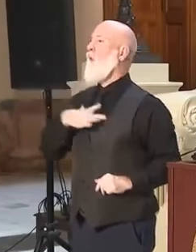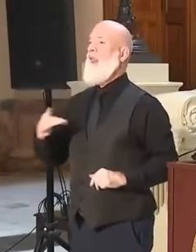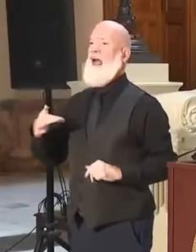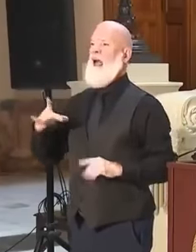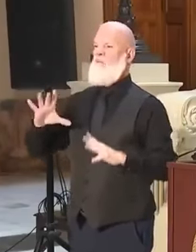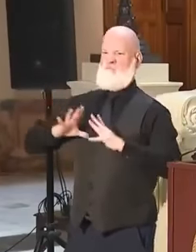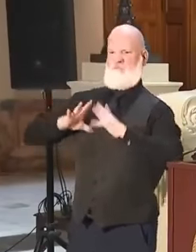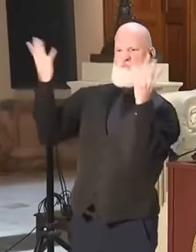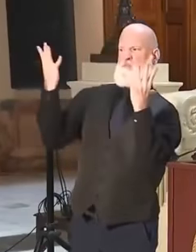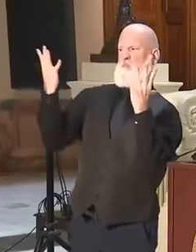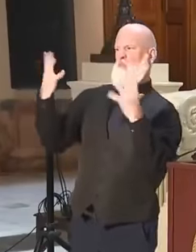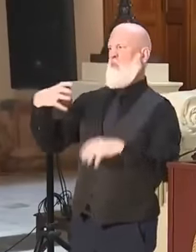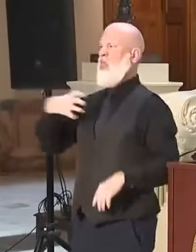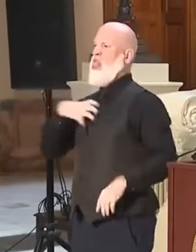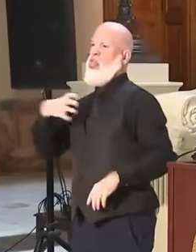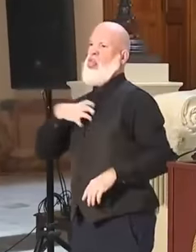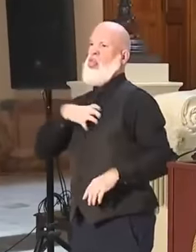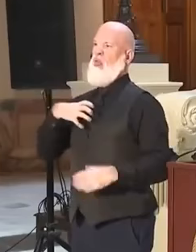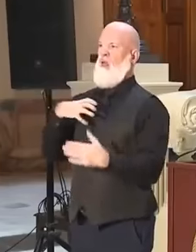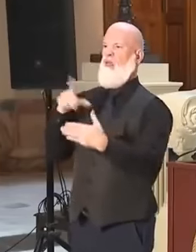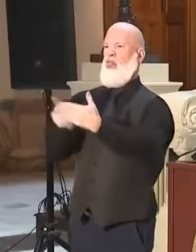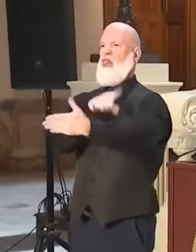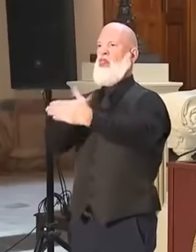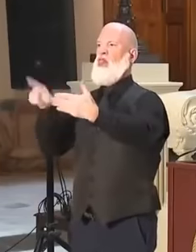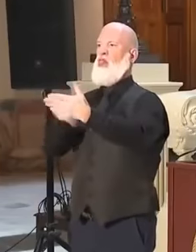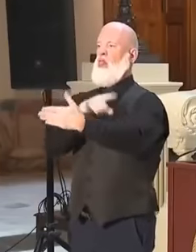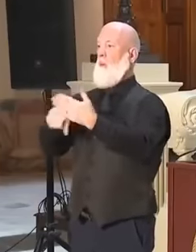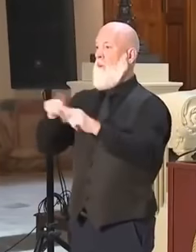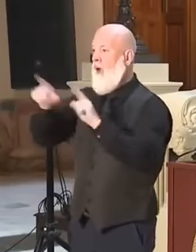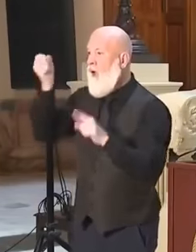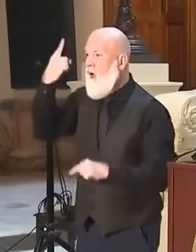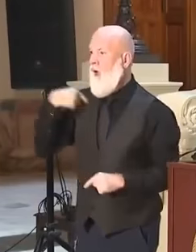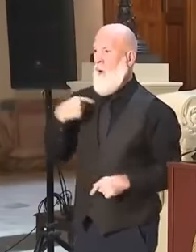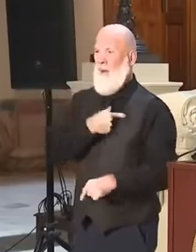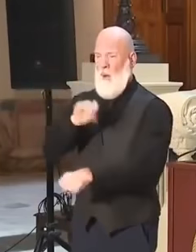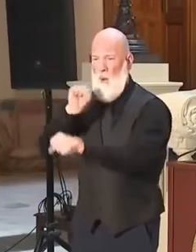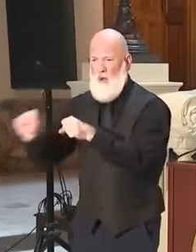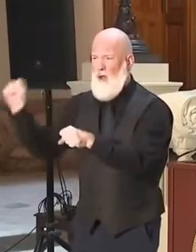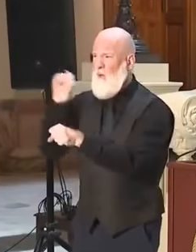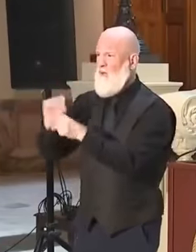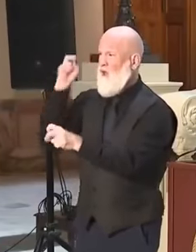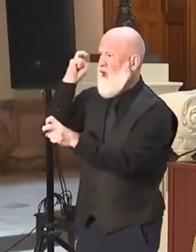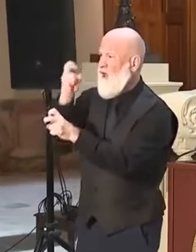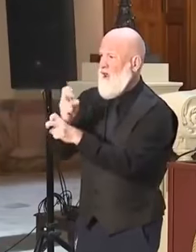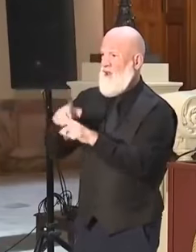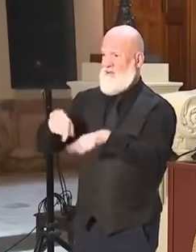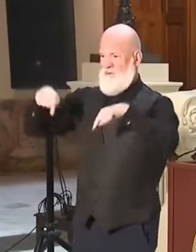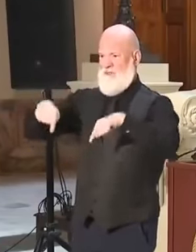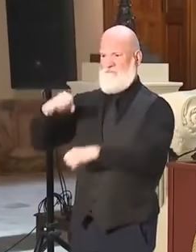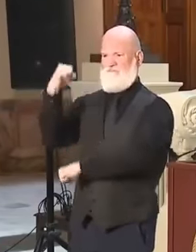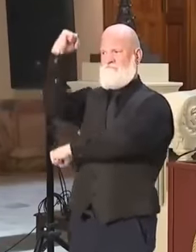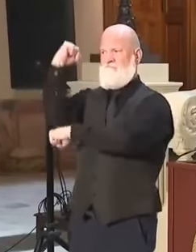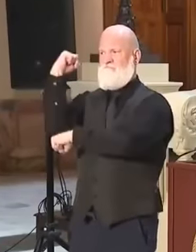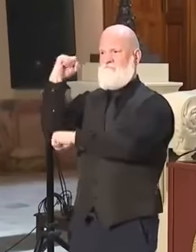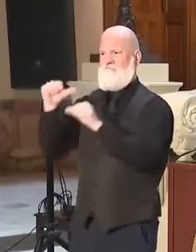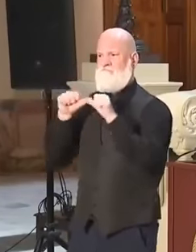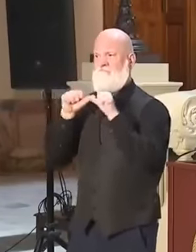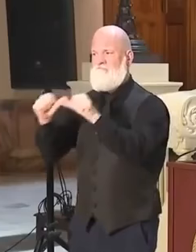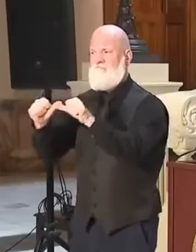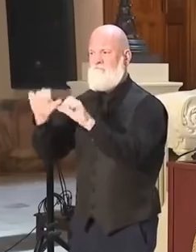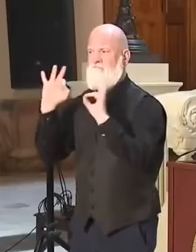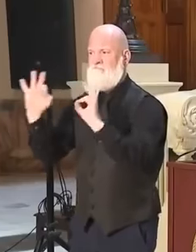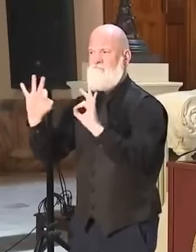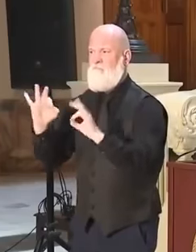the secretary's office and those county elections directors. Now, let me be perfectly clear on another point. We're going to find